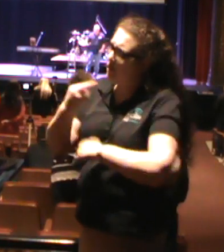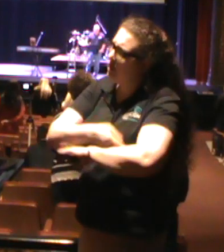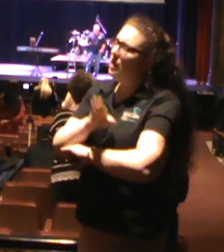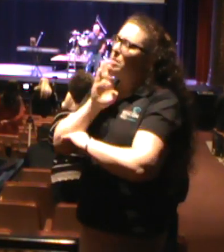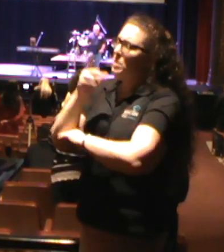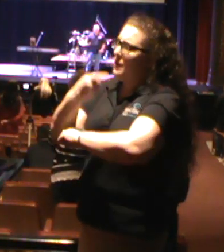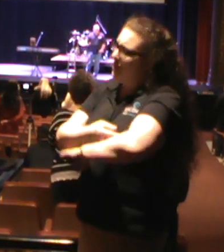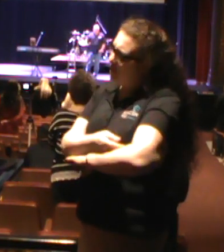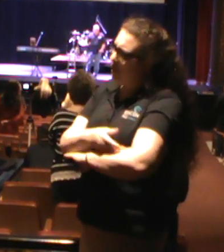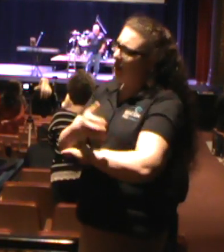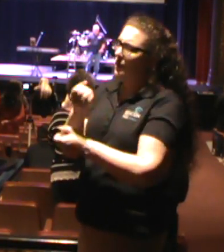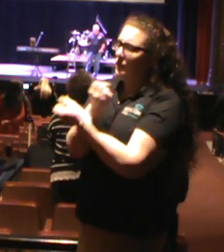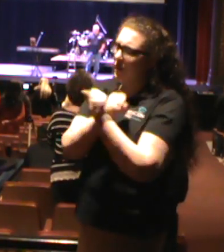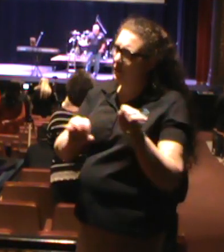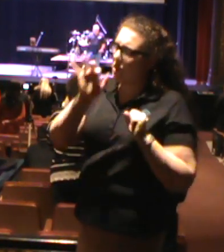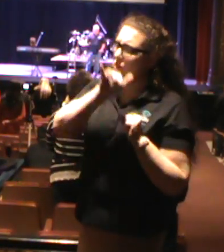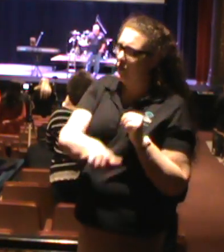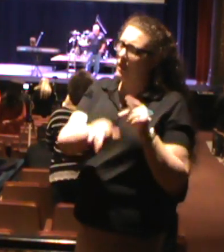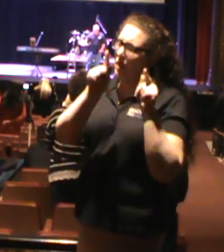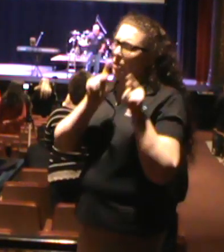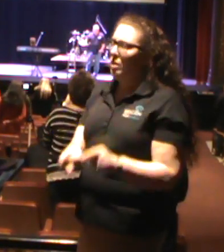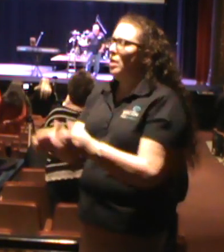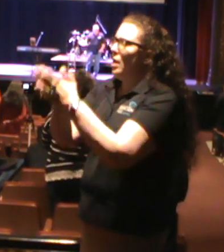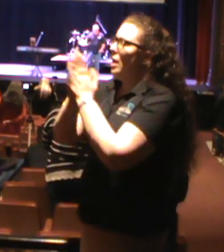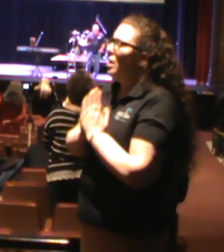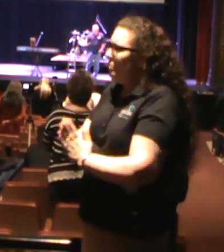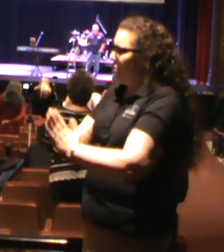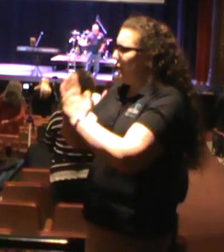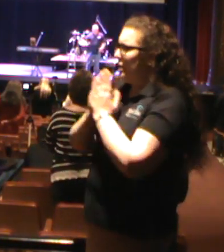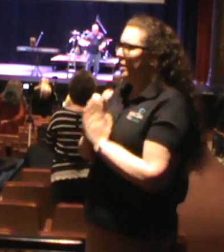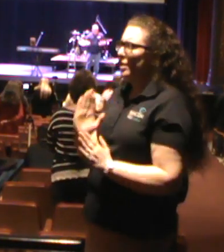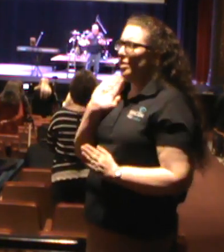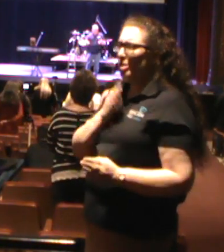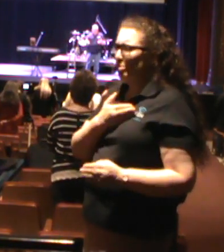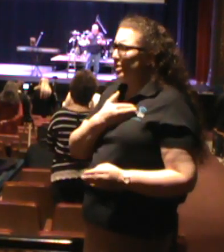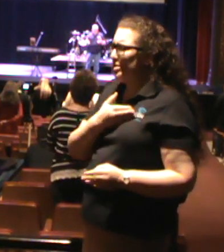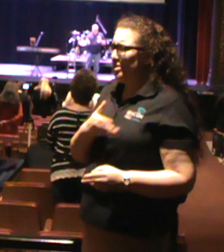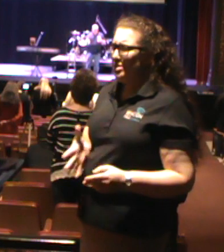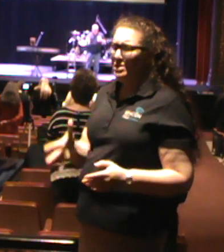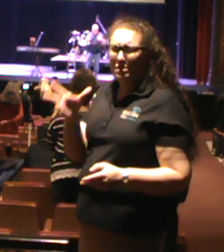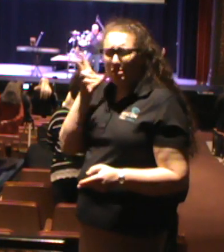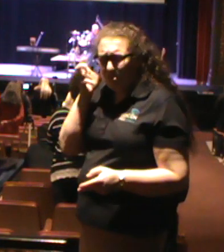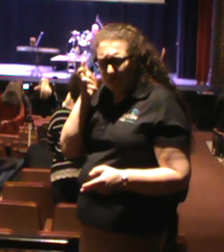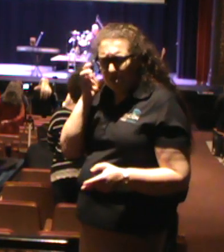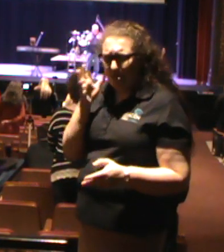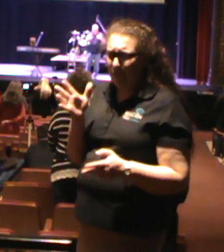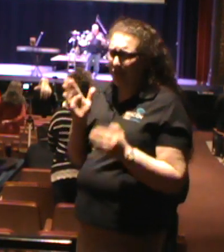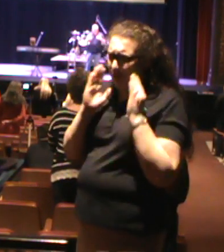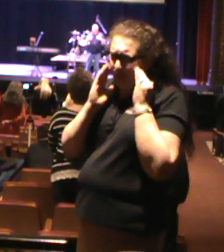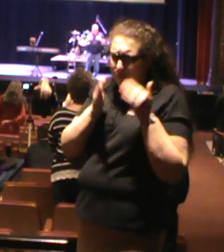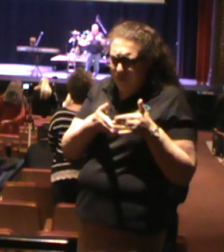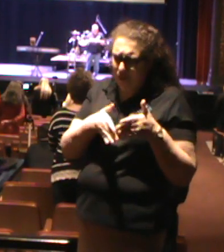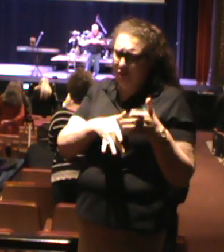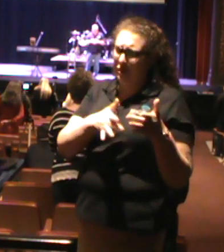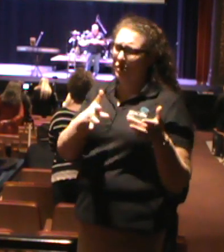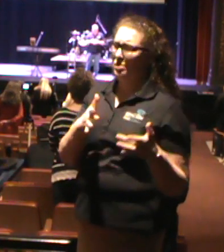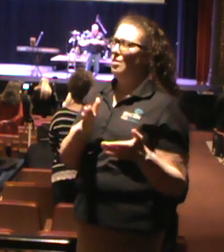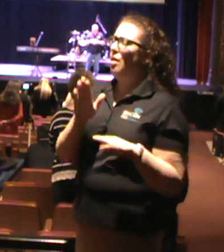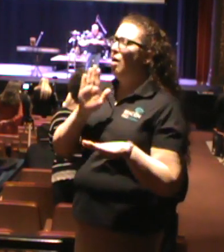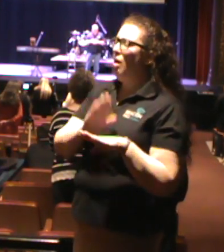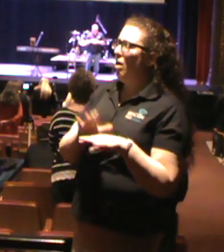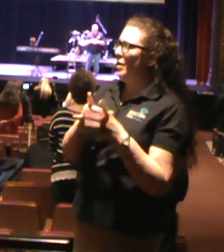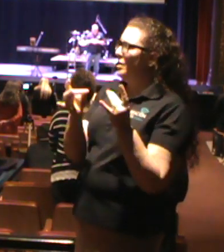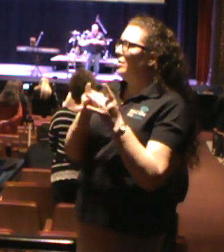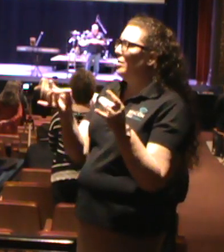salvation for them, Lord. I pray that we would really take heart to this message, Lord, that you have given us for our good and your glory.